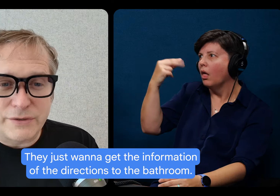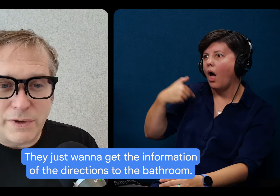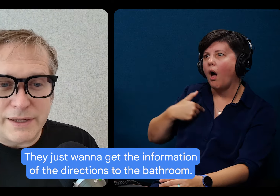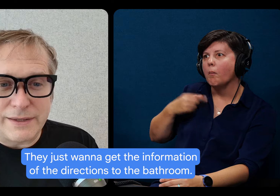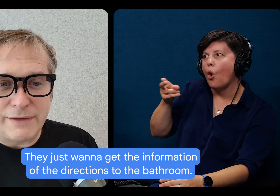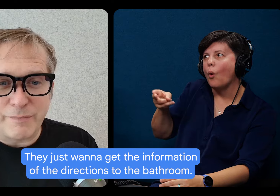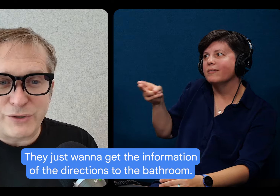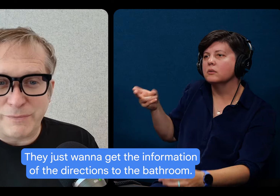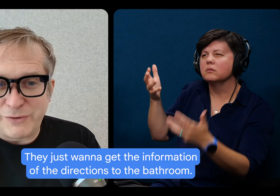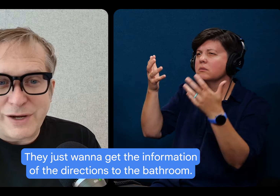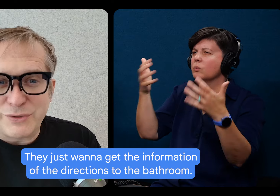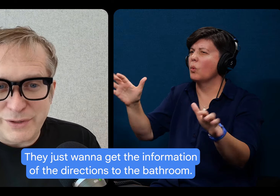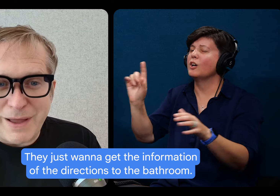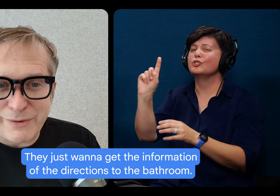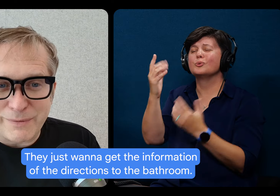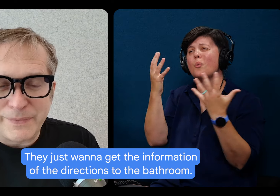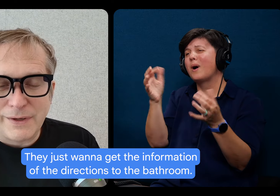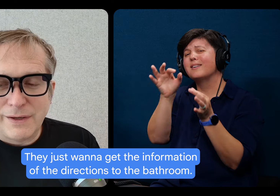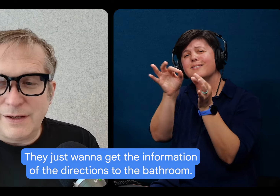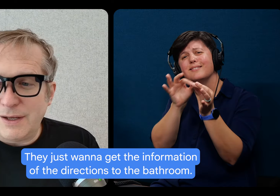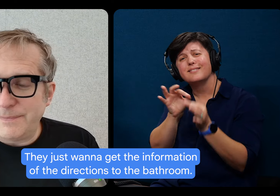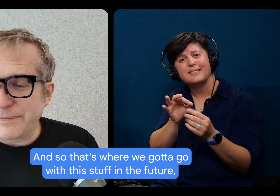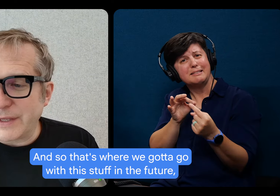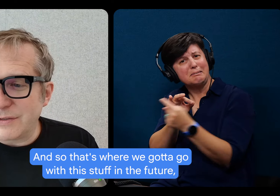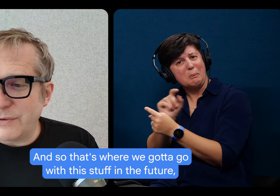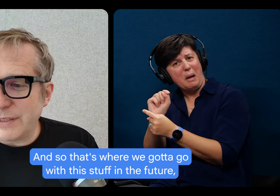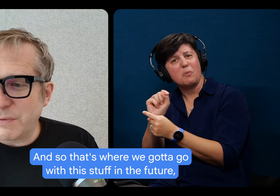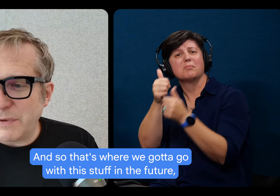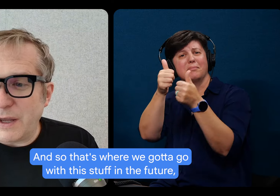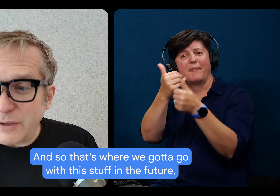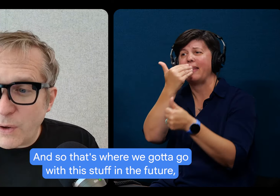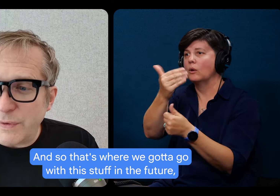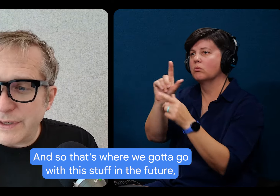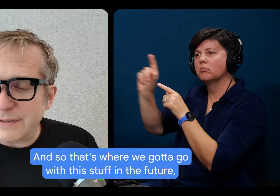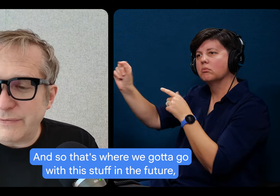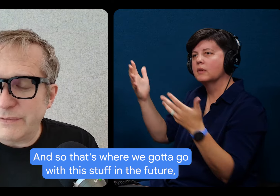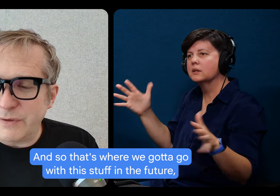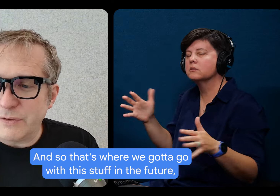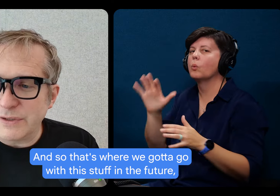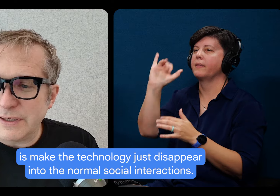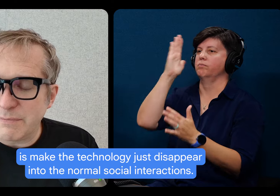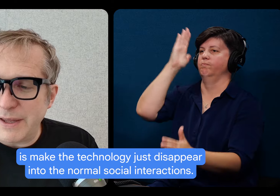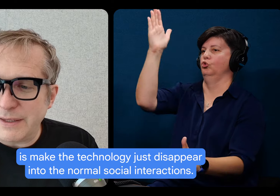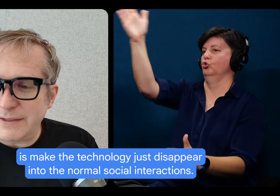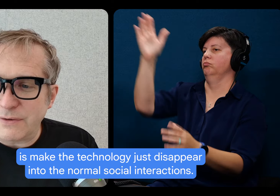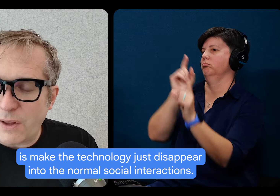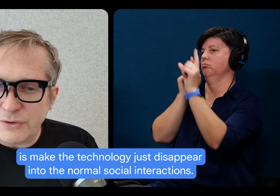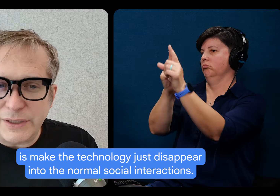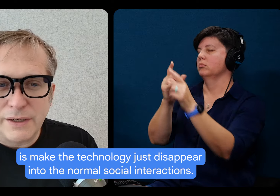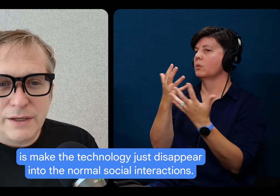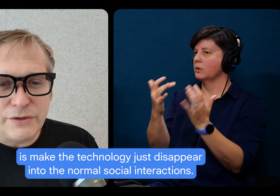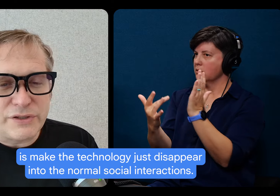They just want to get the information of the directions to the bathroom. And so that's where we've got to go with this stuff in the future is make the